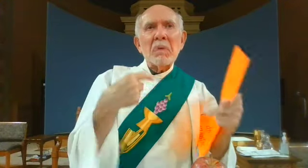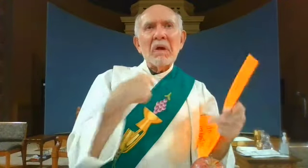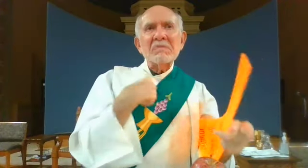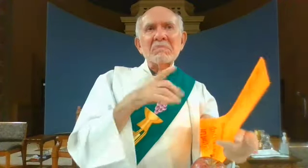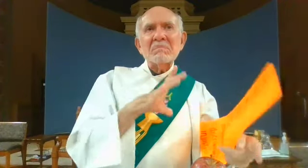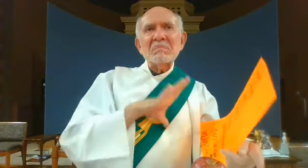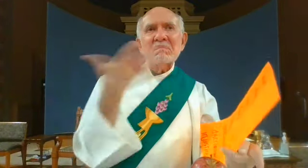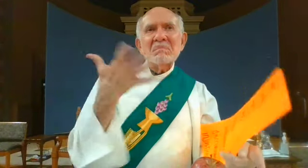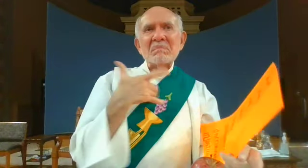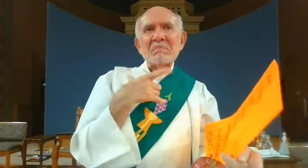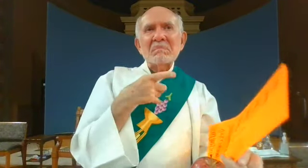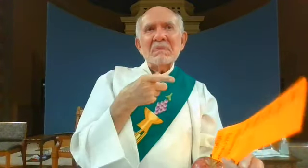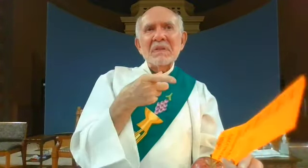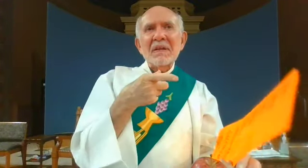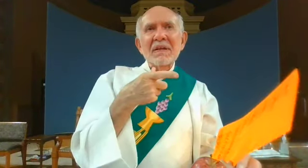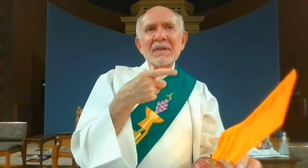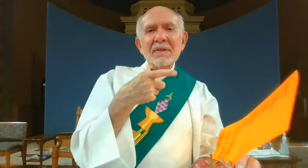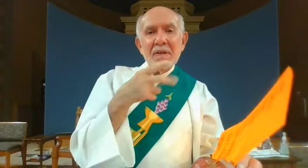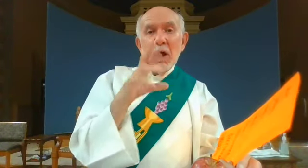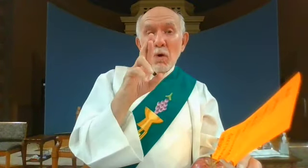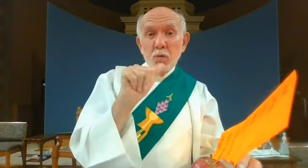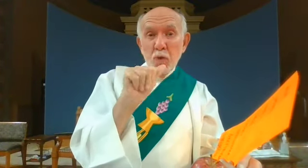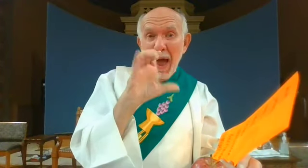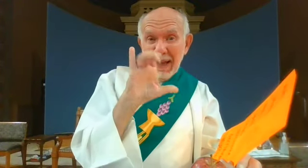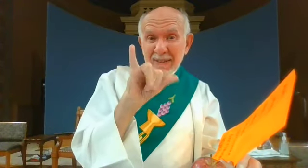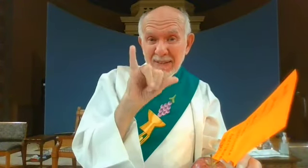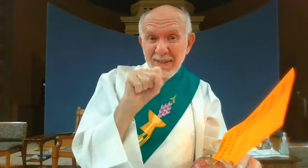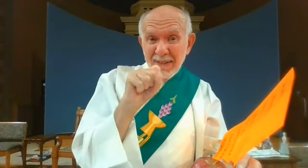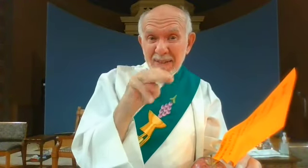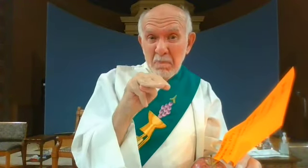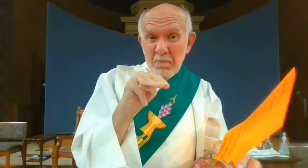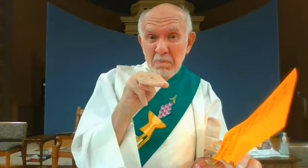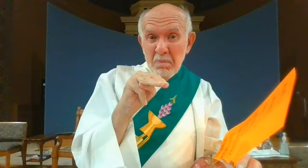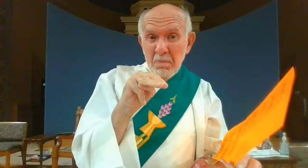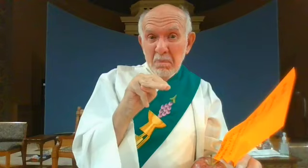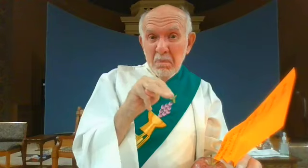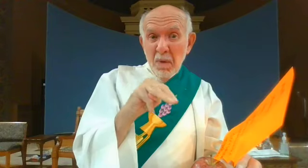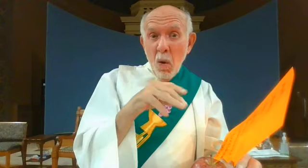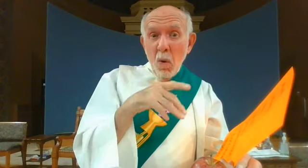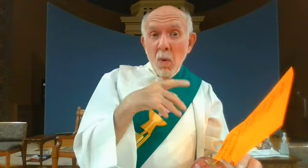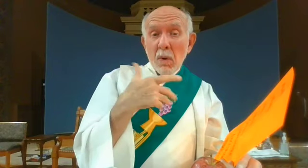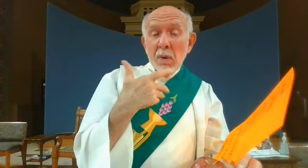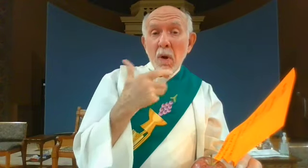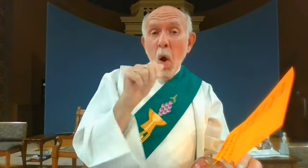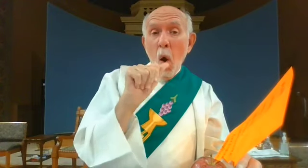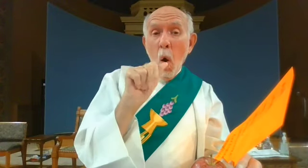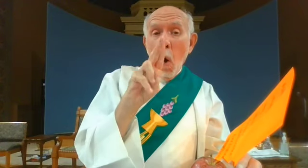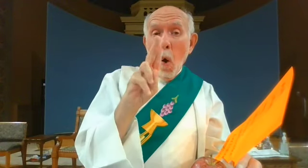people that are different than me I don't like them it's like racism or audism